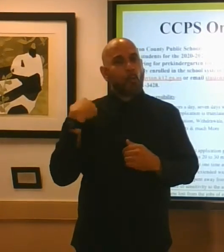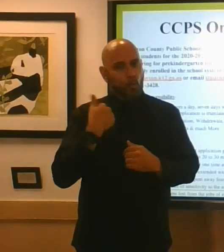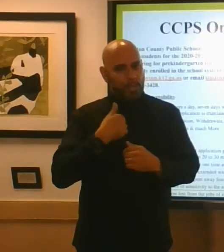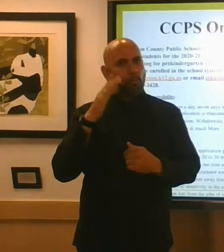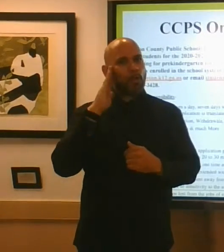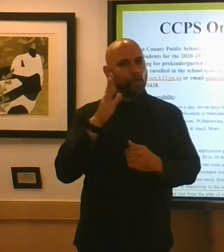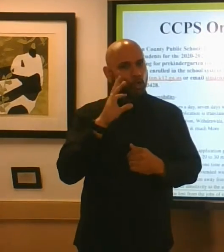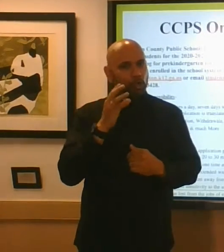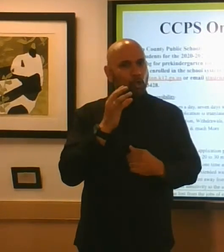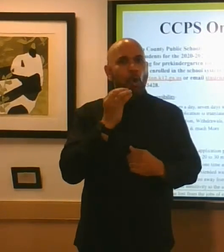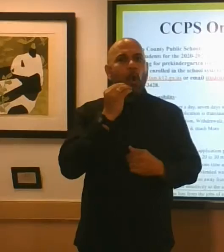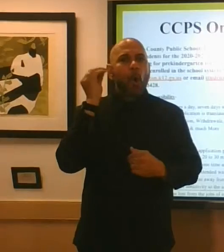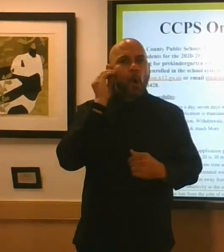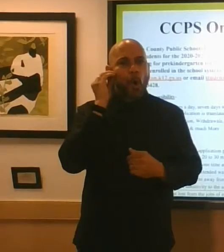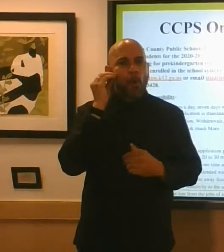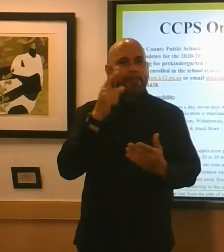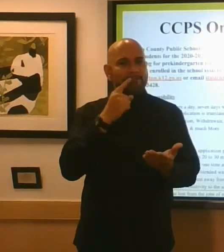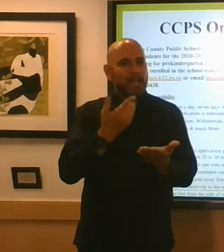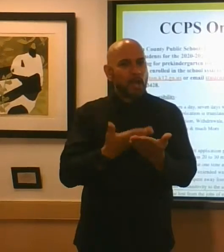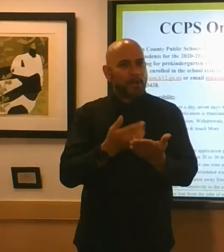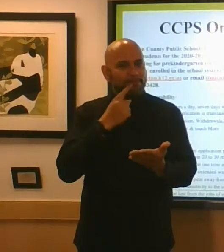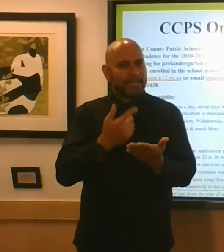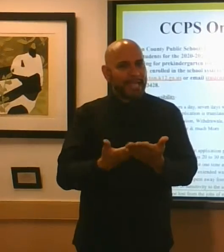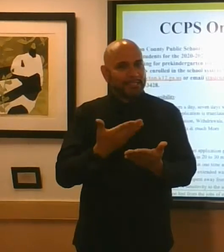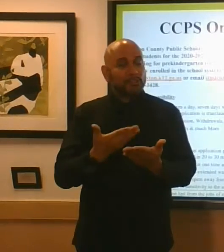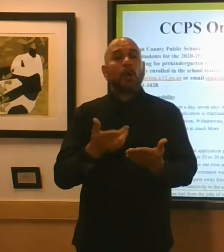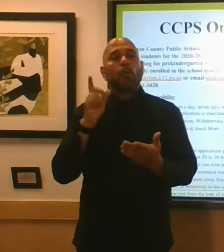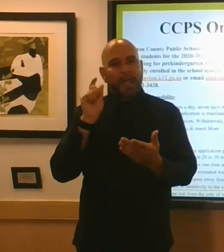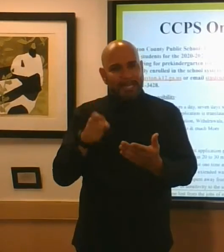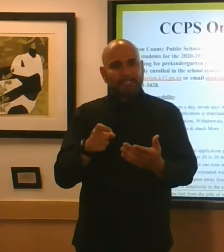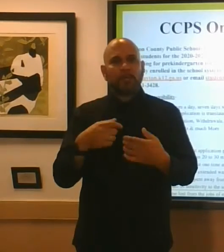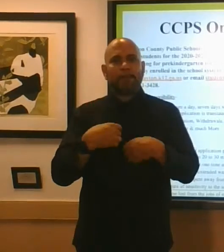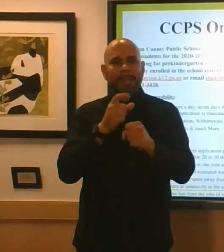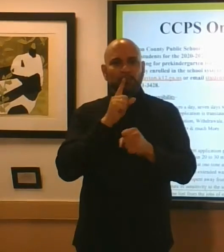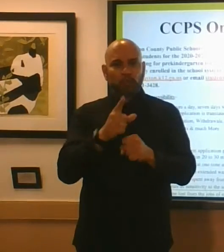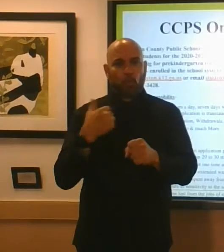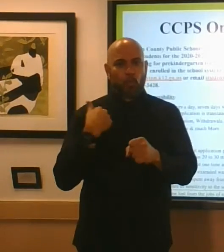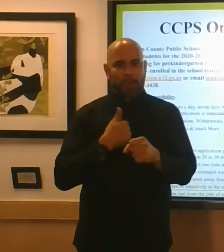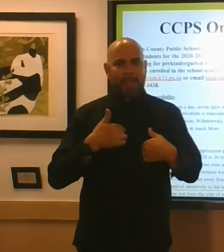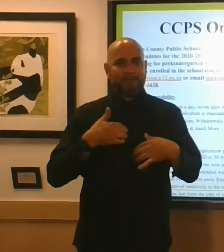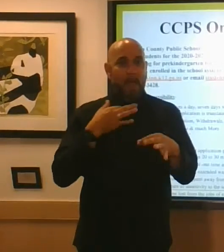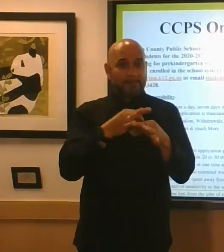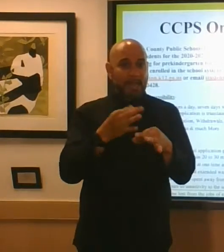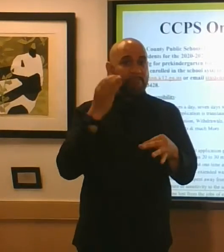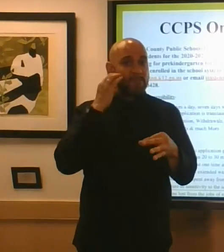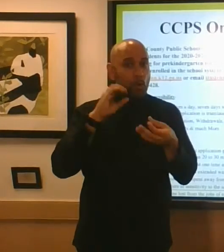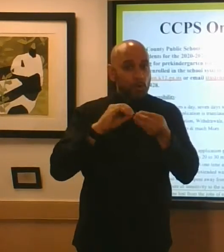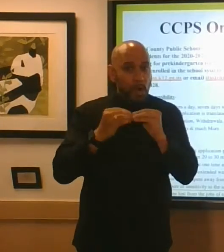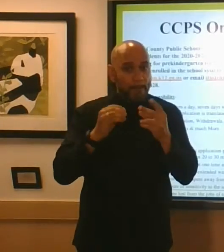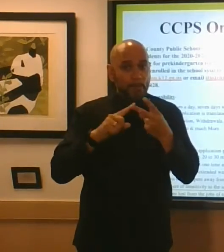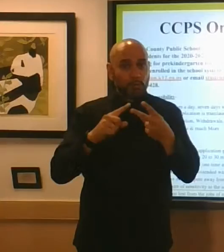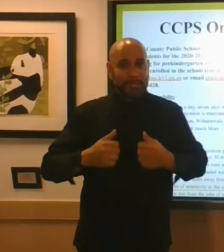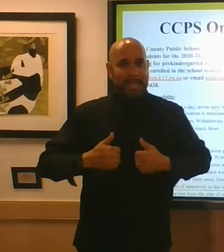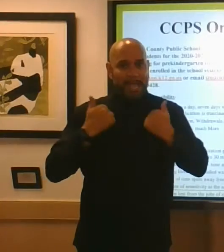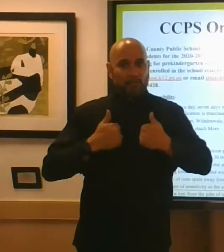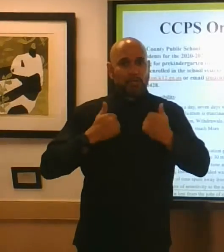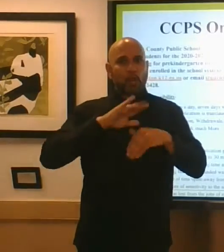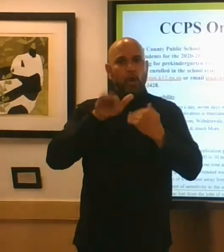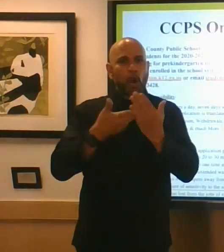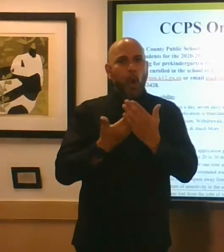verifications because we need to make sure we have updated addresses email addresses telephone numbers are all about parents